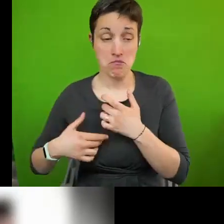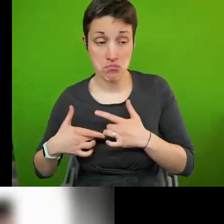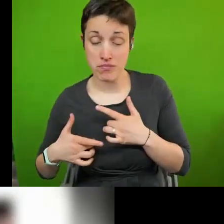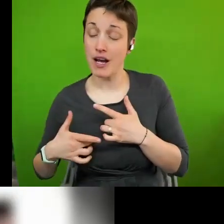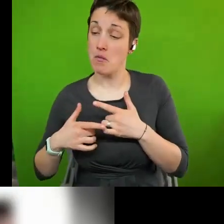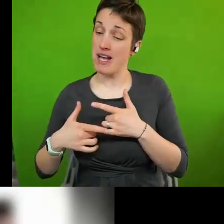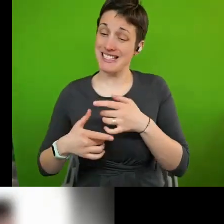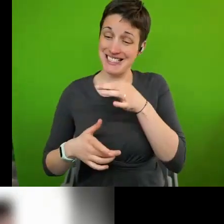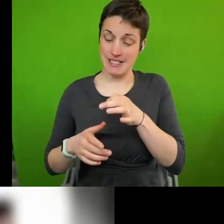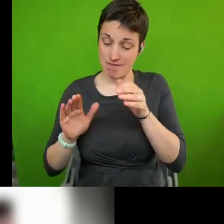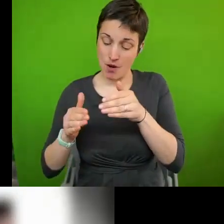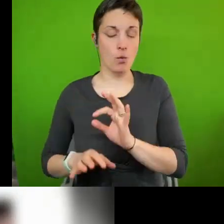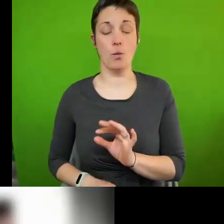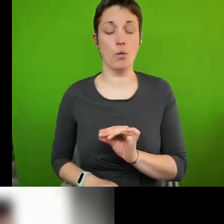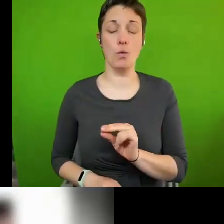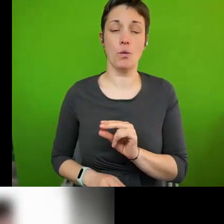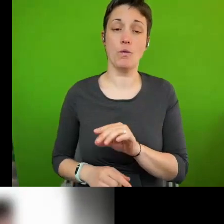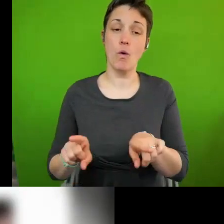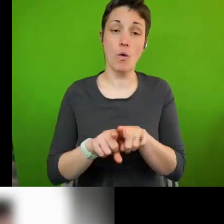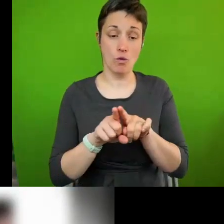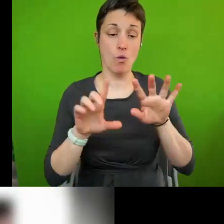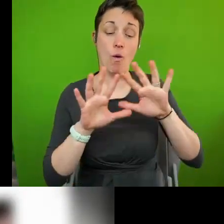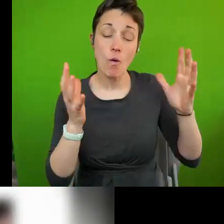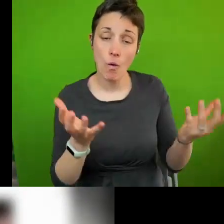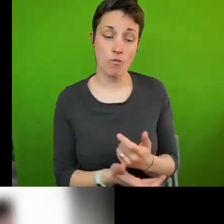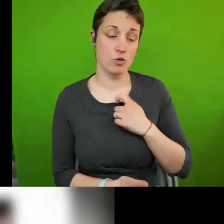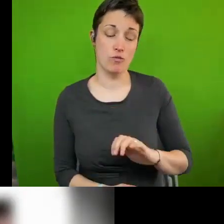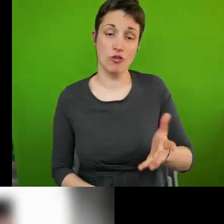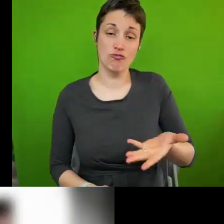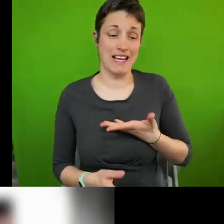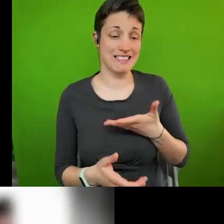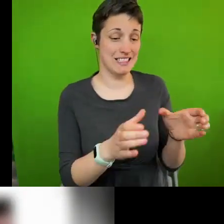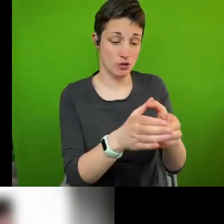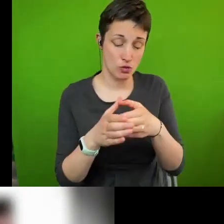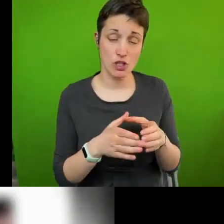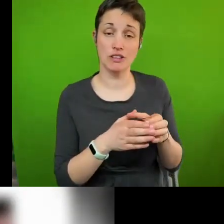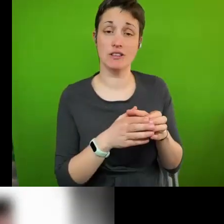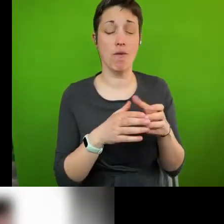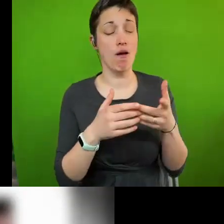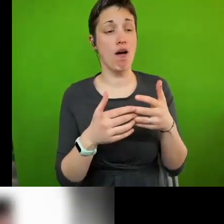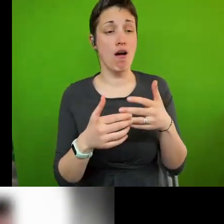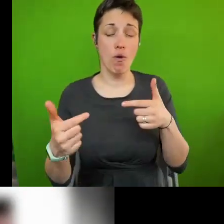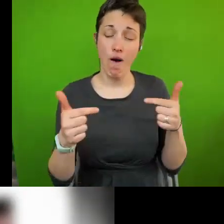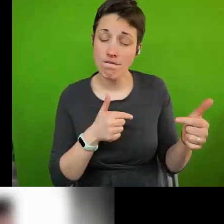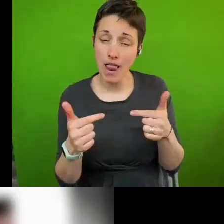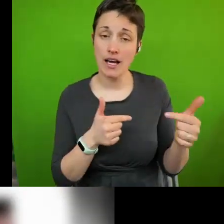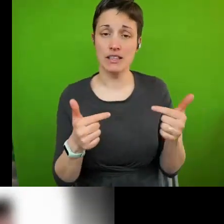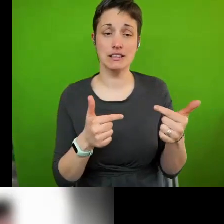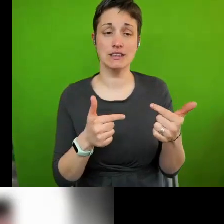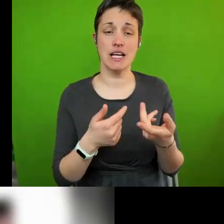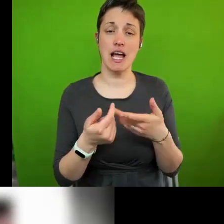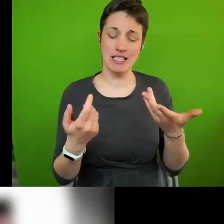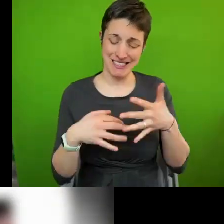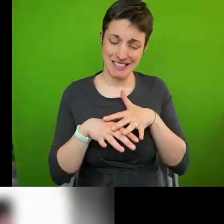to include global human rights institutions, the law of armed conflict, and intersections between